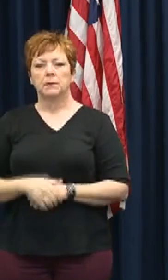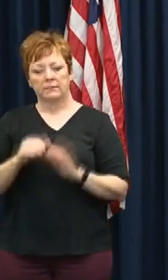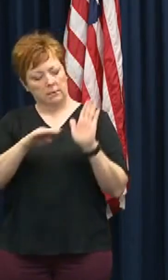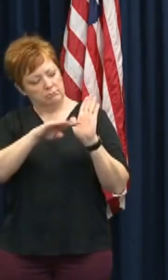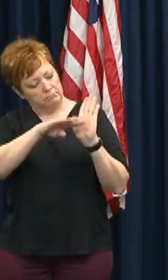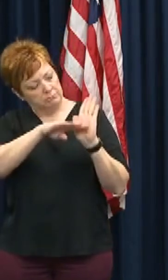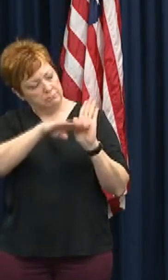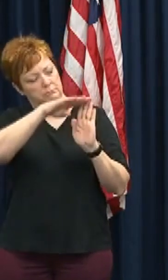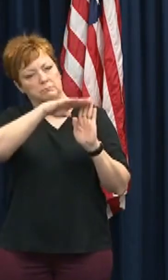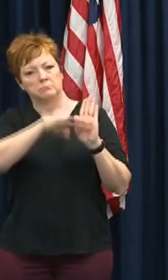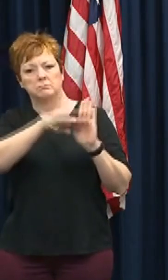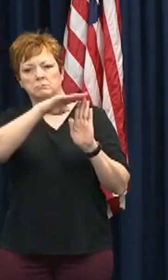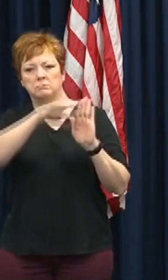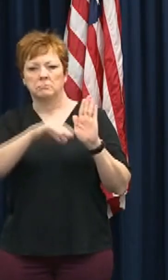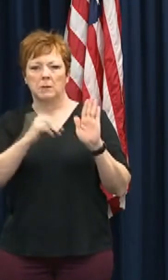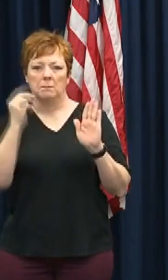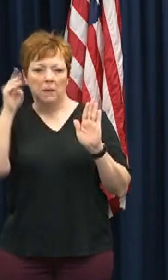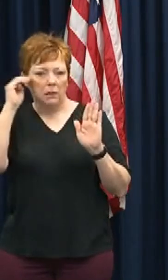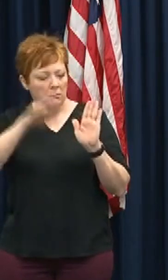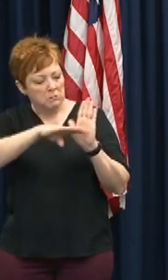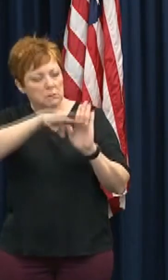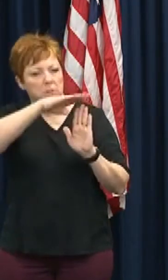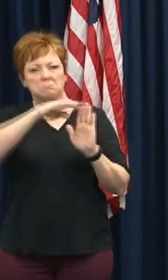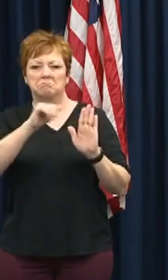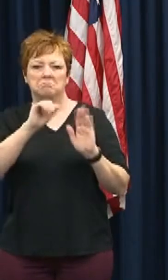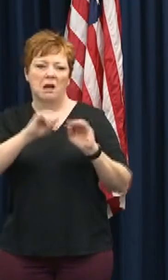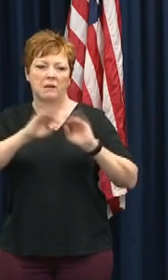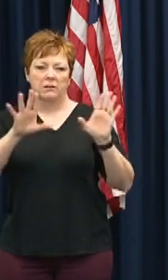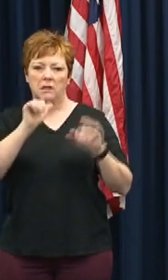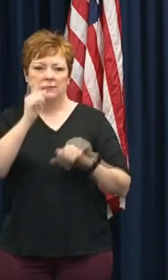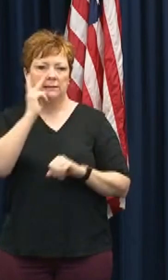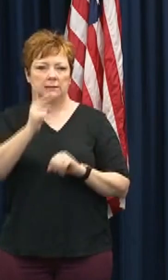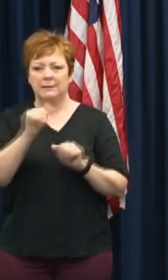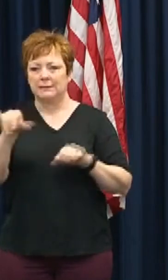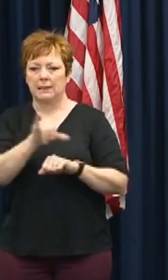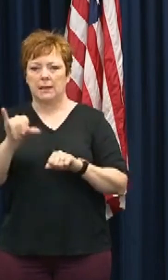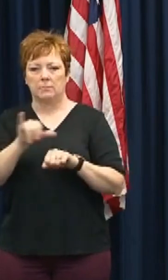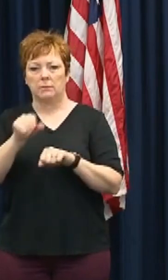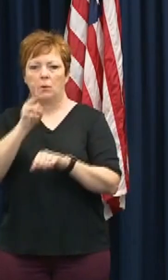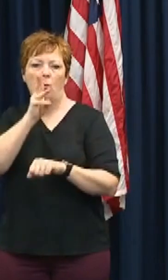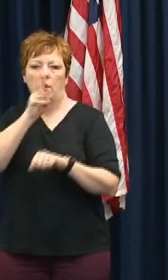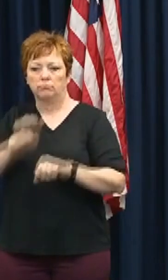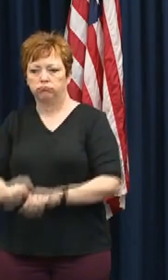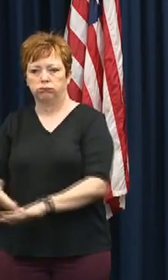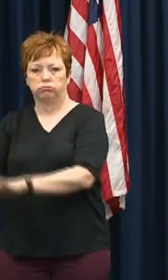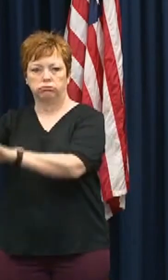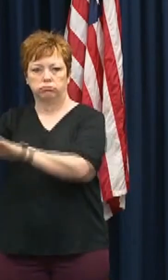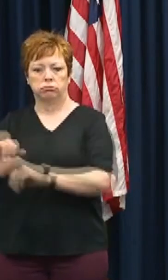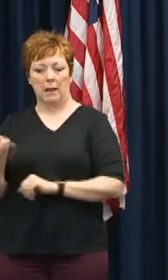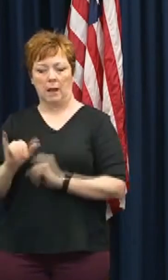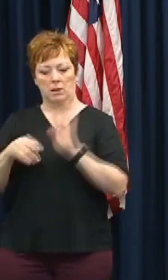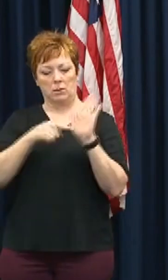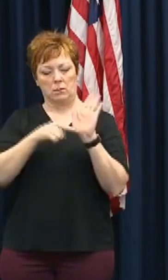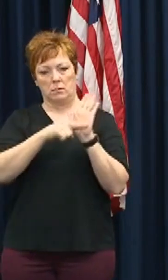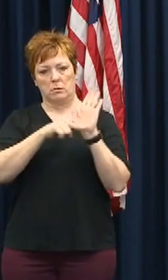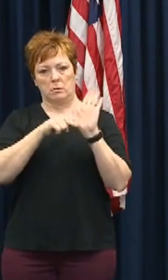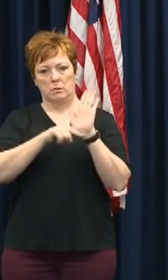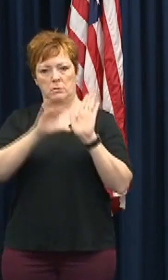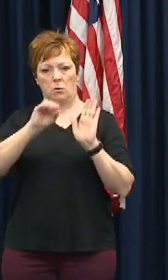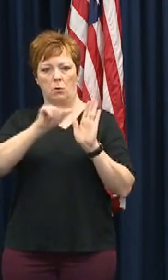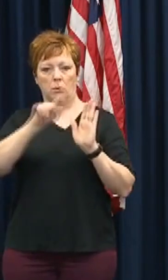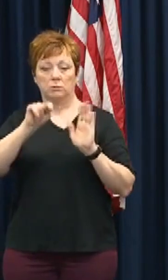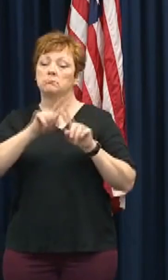sections of our state will obviously not see the storm surge of the coastal regions, please be aware, however, that heavy